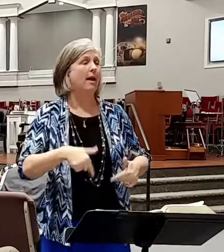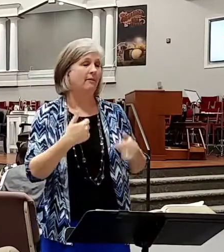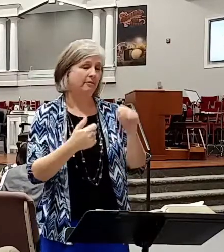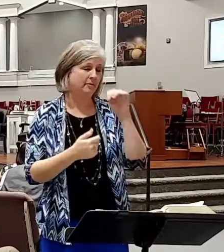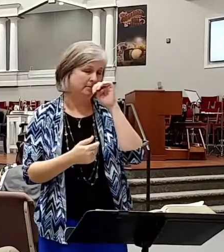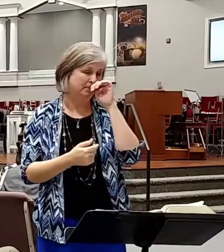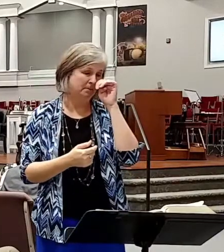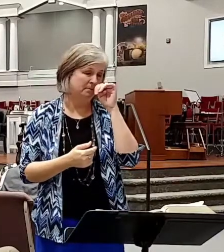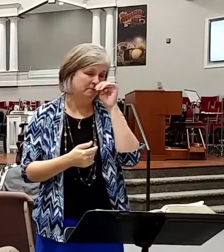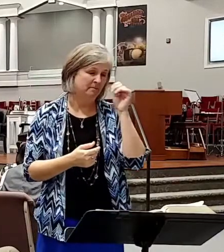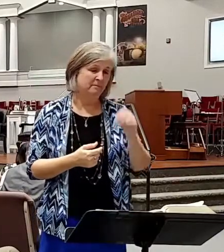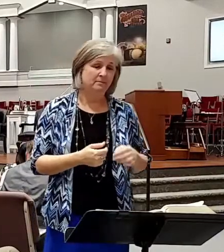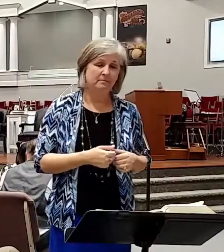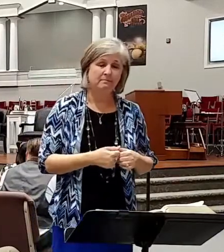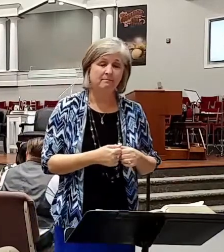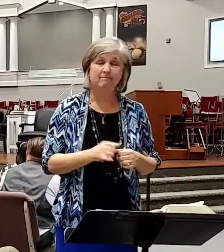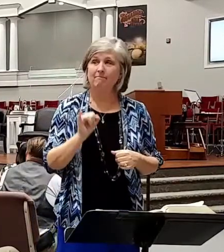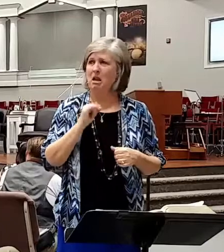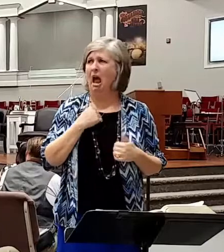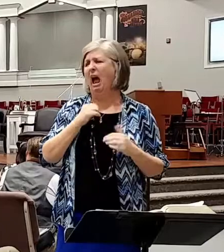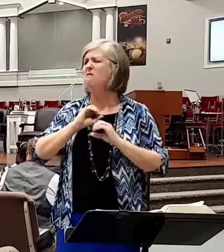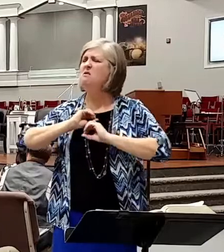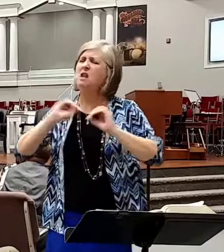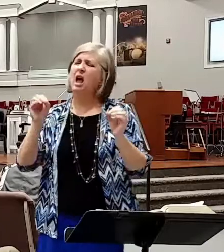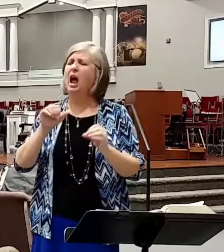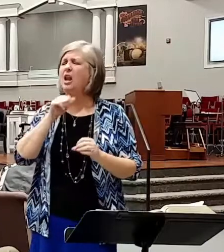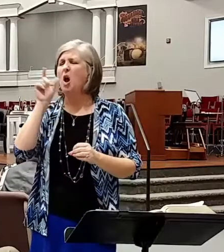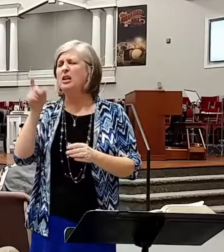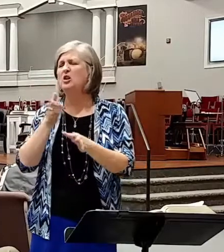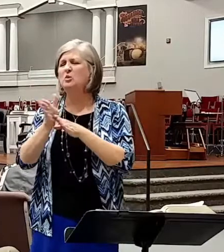I ain't got nothing that needs to be straightened out you ought to be the first one at the altar tonight